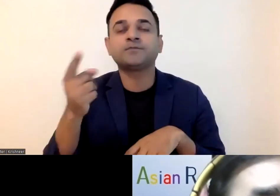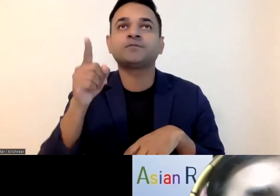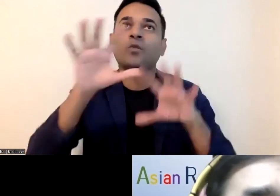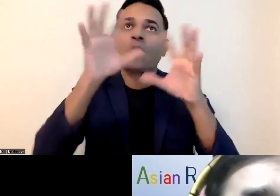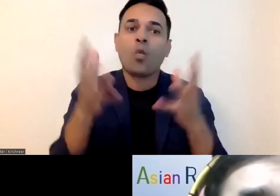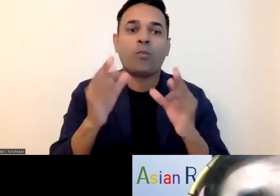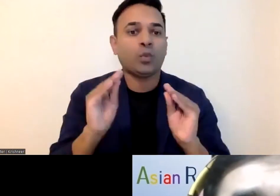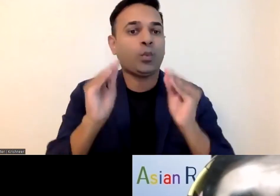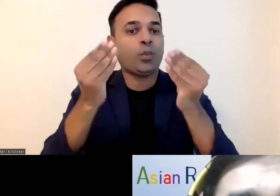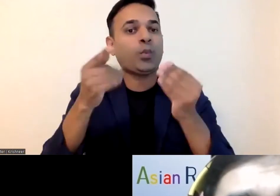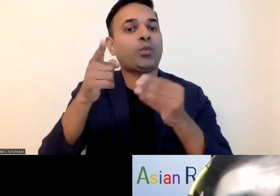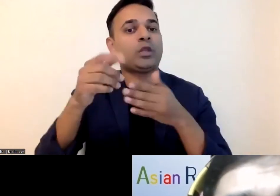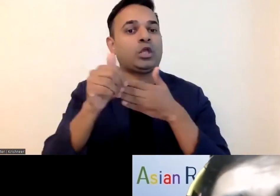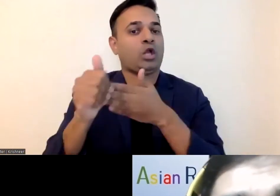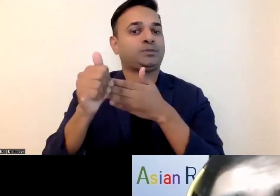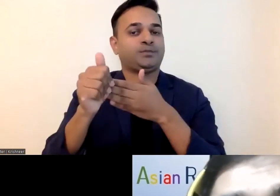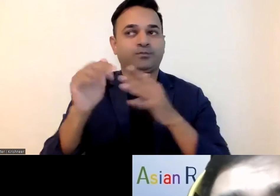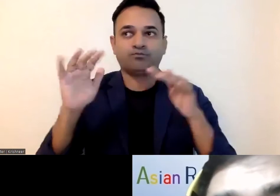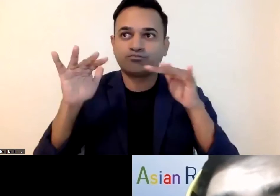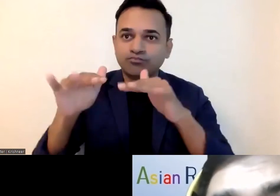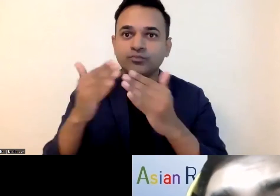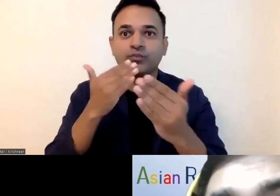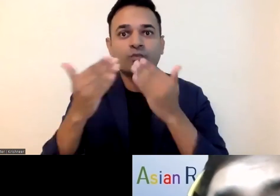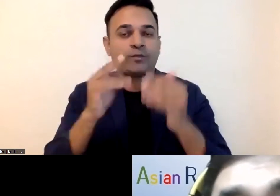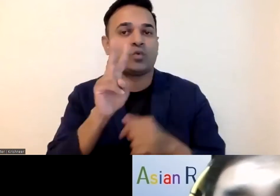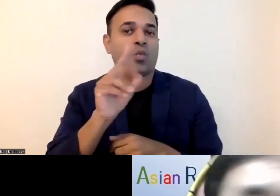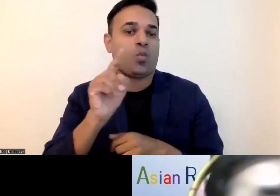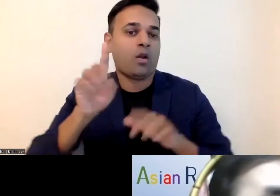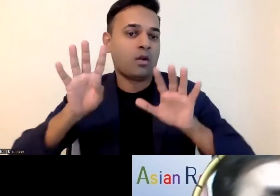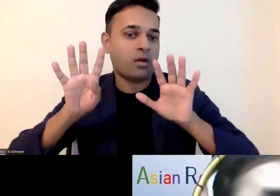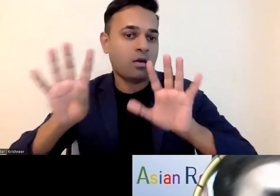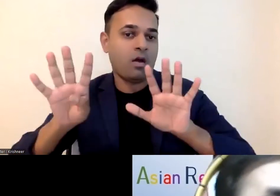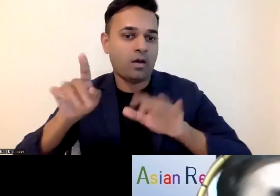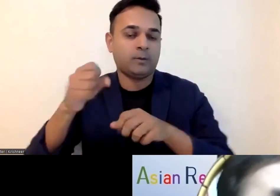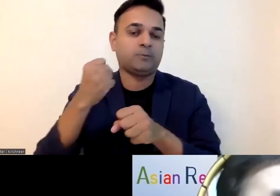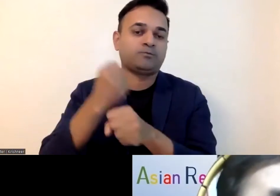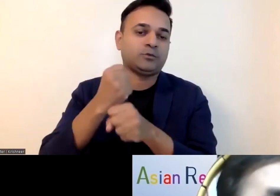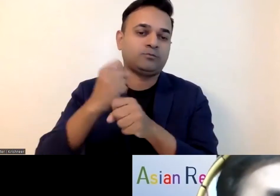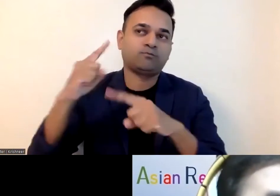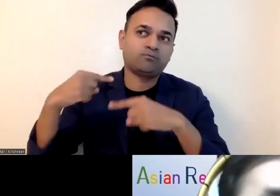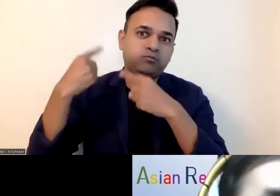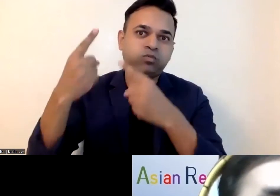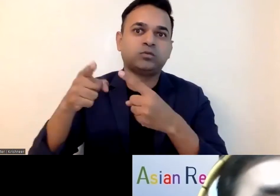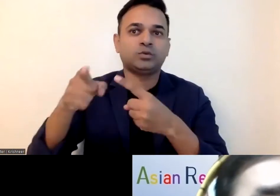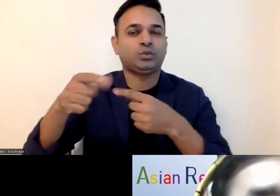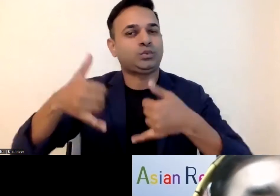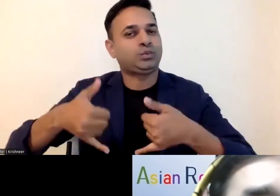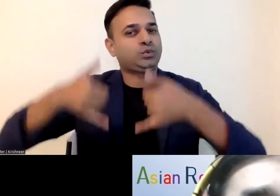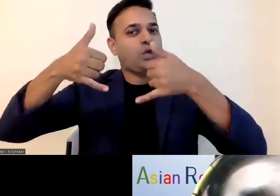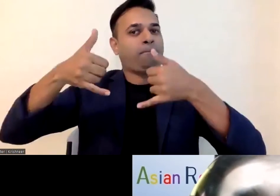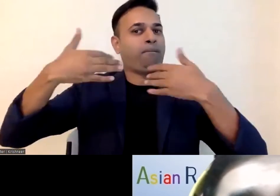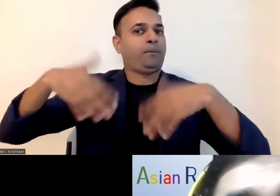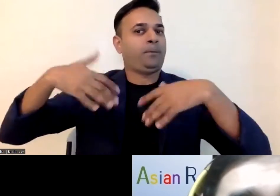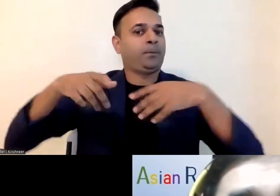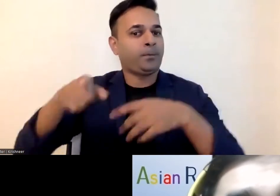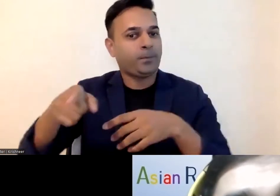association of youth organizations nepal and visible impact he worked as a